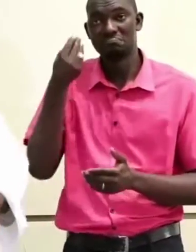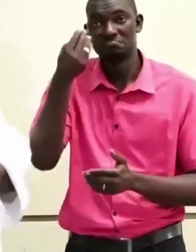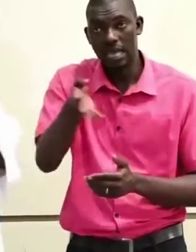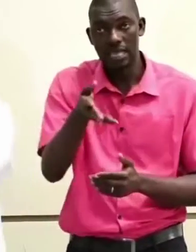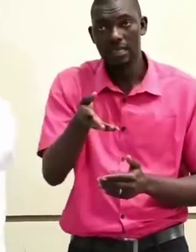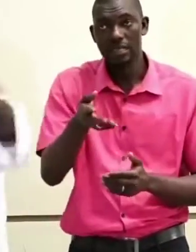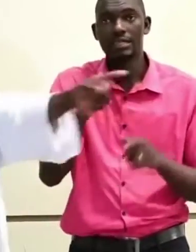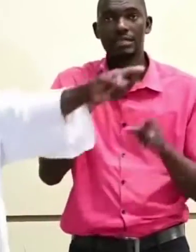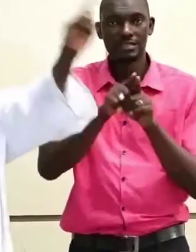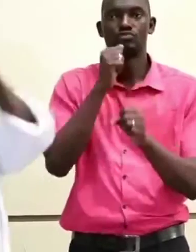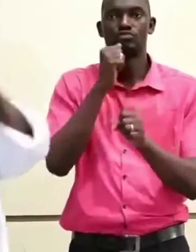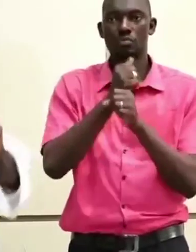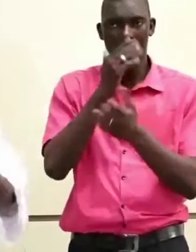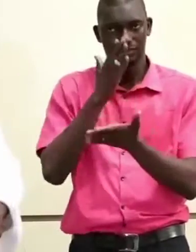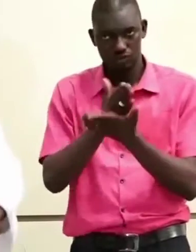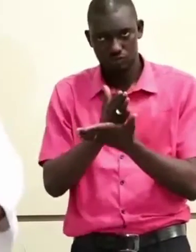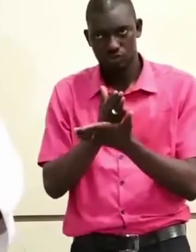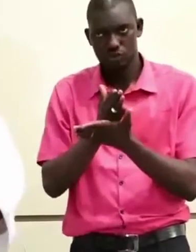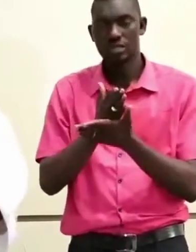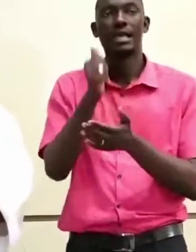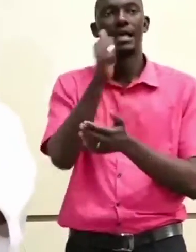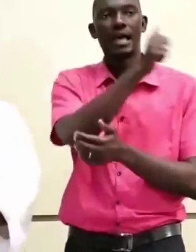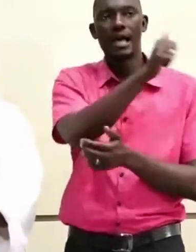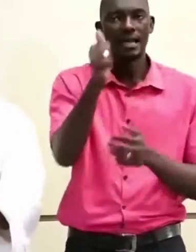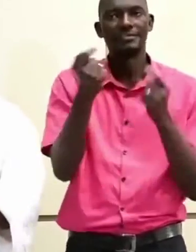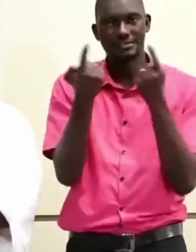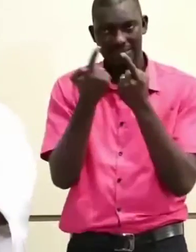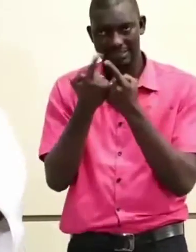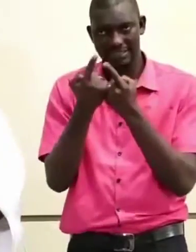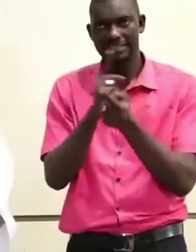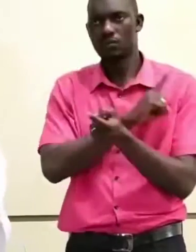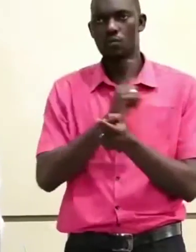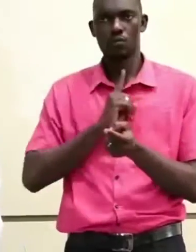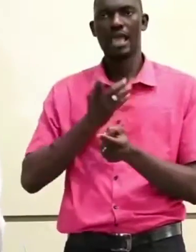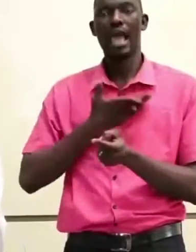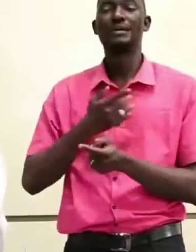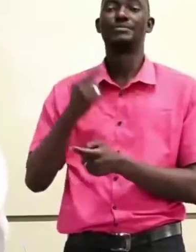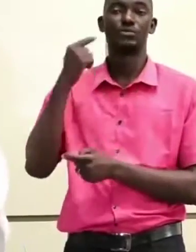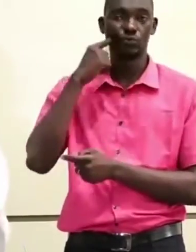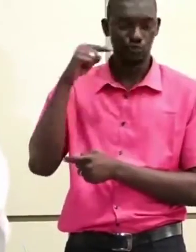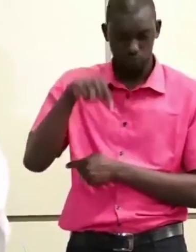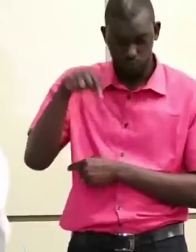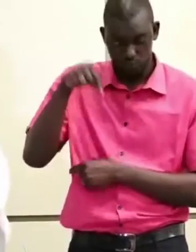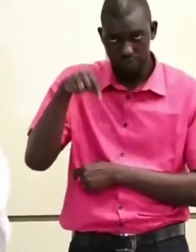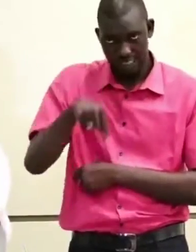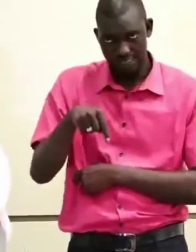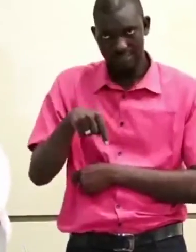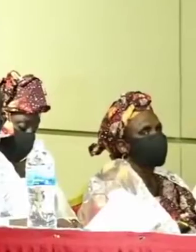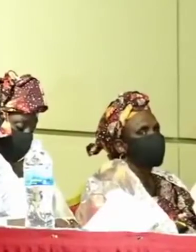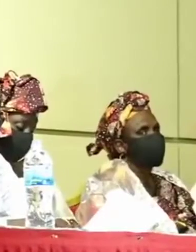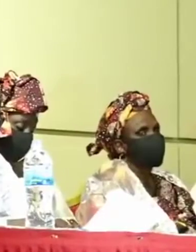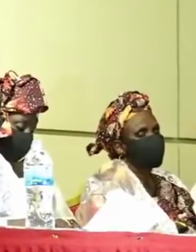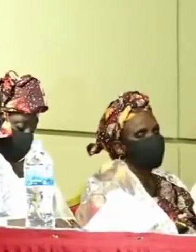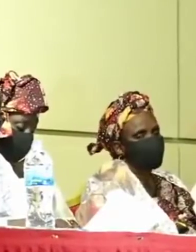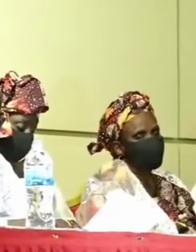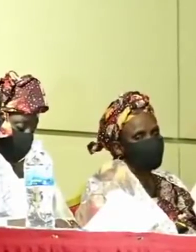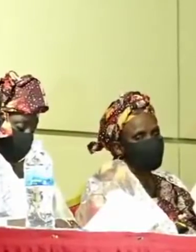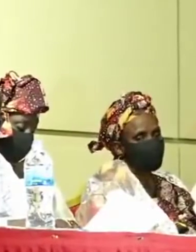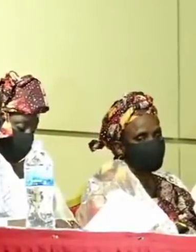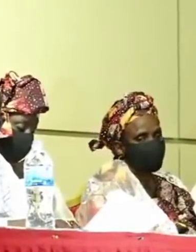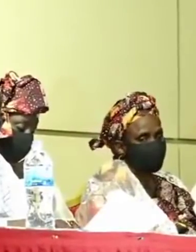to ensure that everything that we have today is given